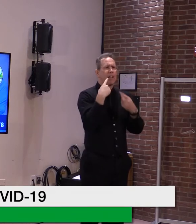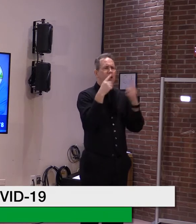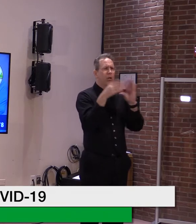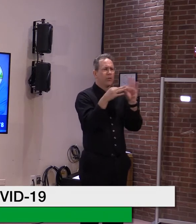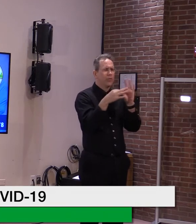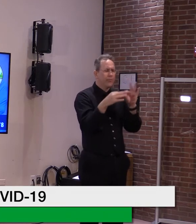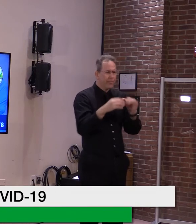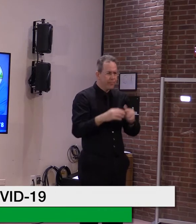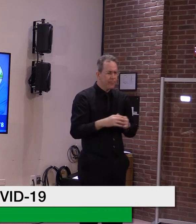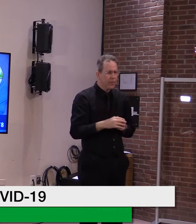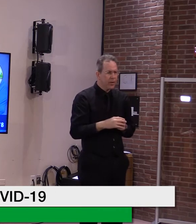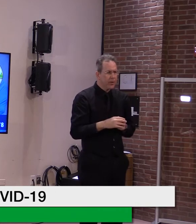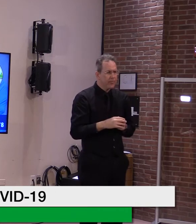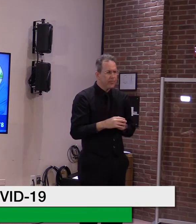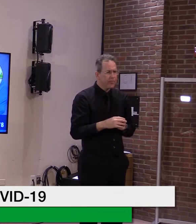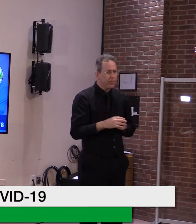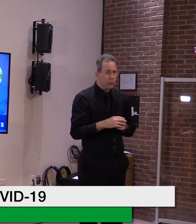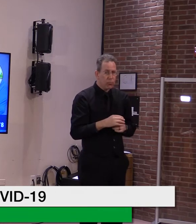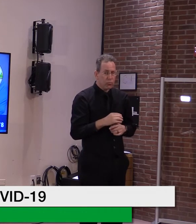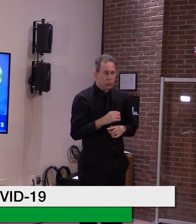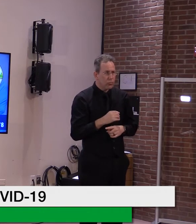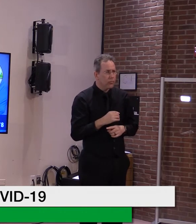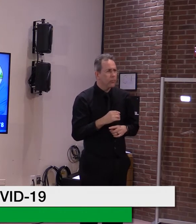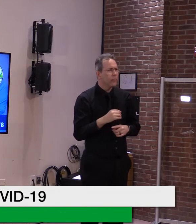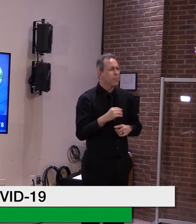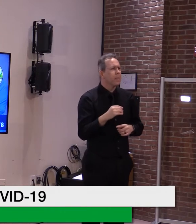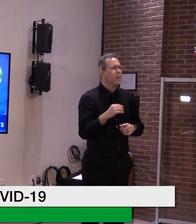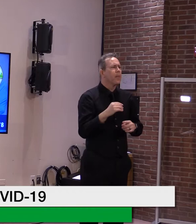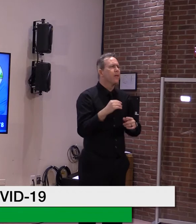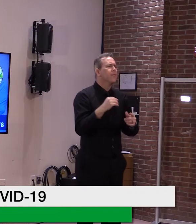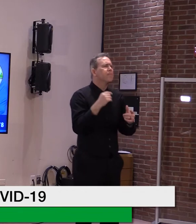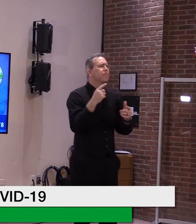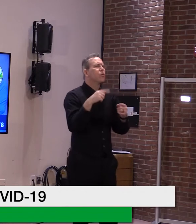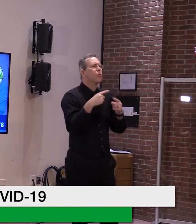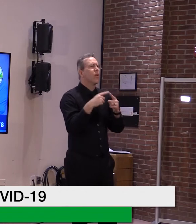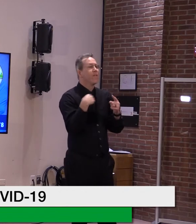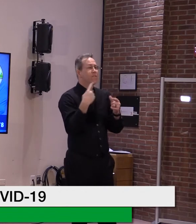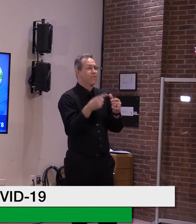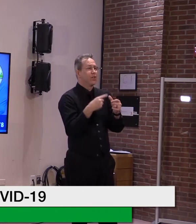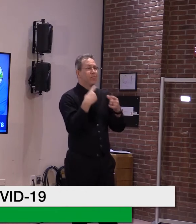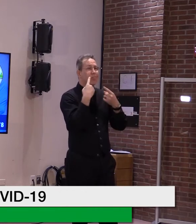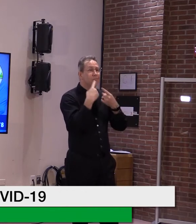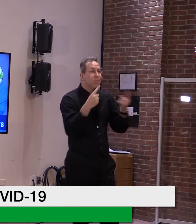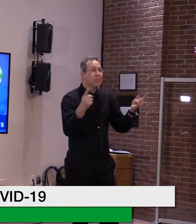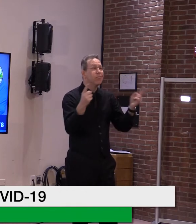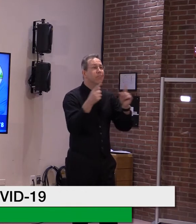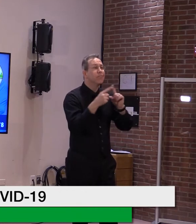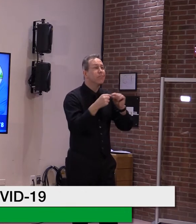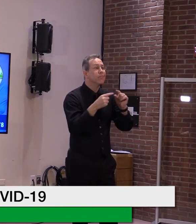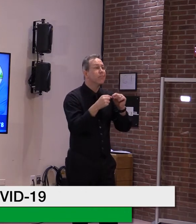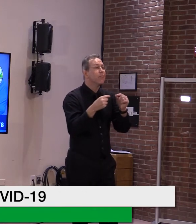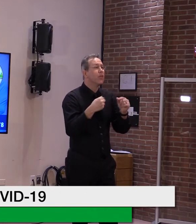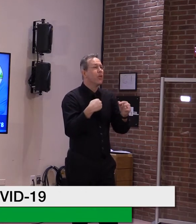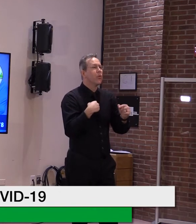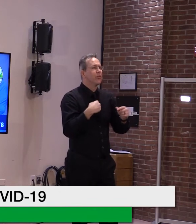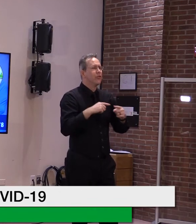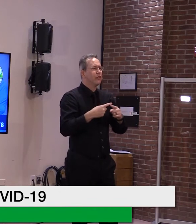uh, when we started, we used primary care as a criteria, um,